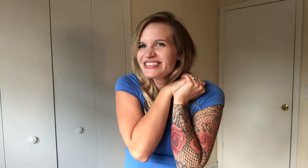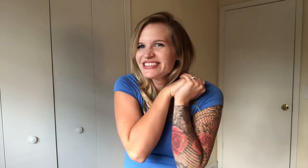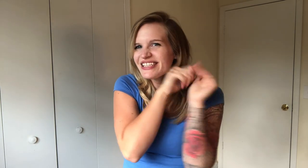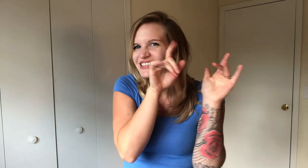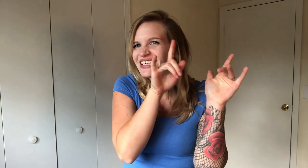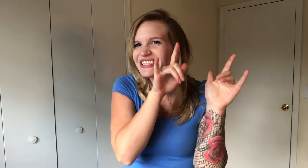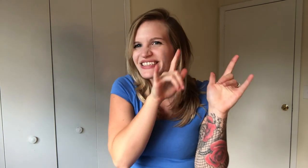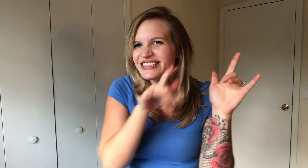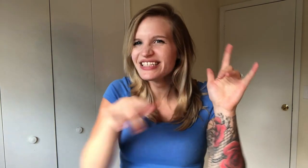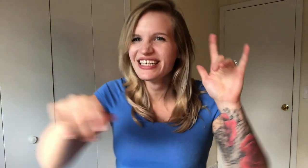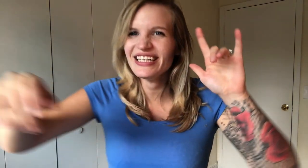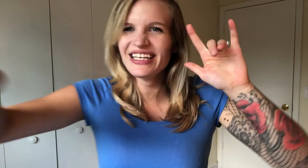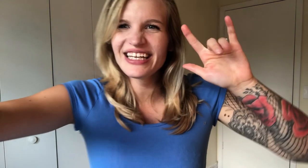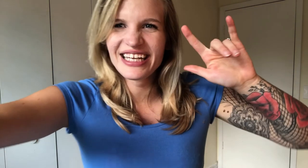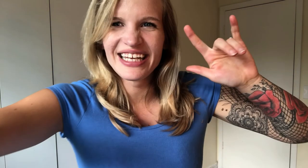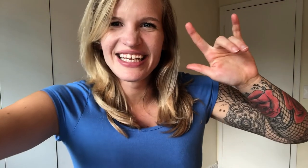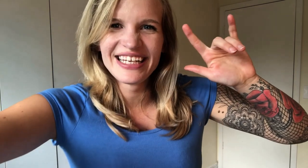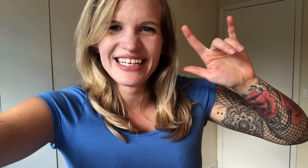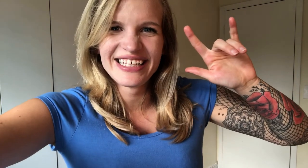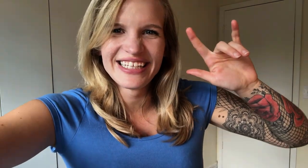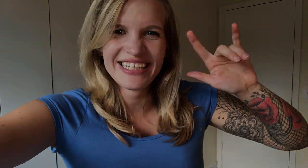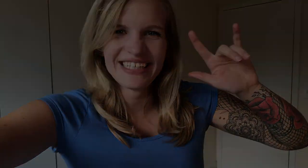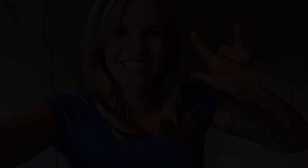That's all. Bye. Bye. Bye.